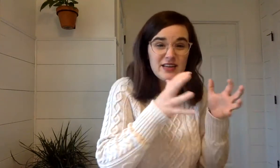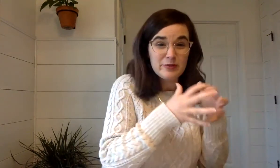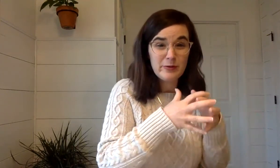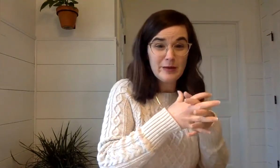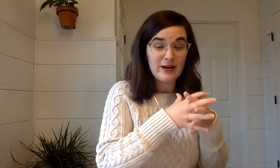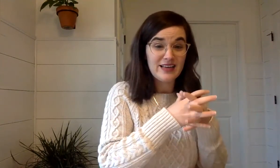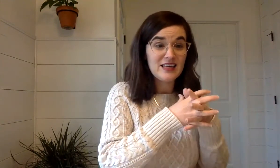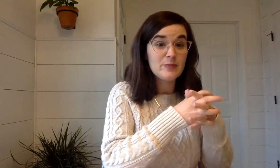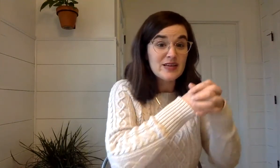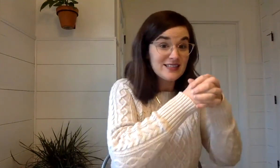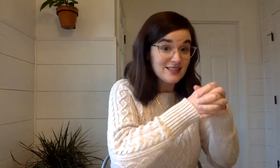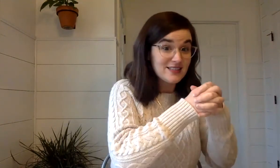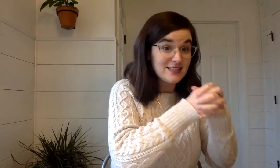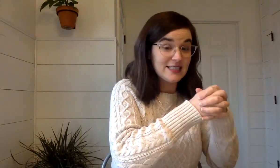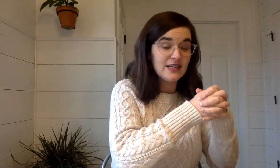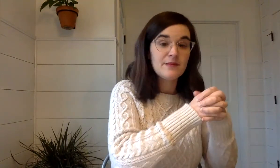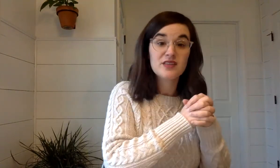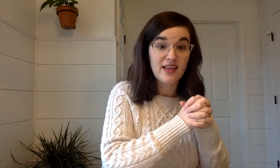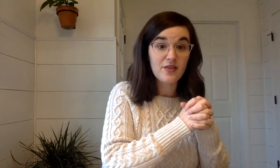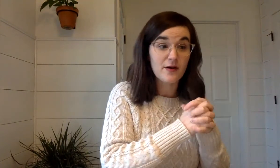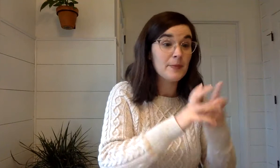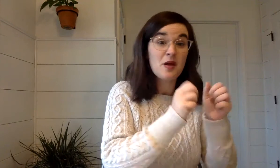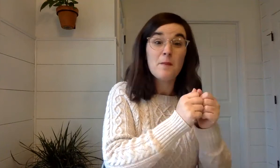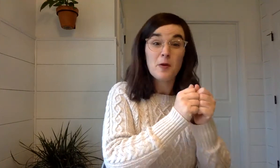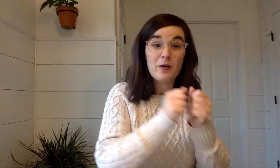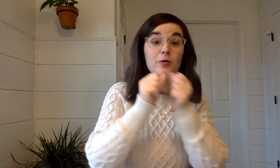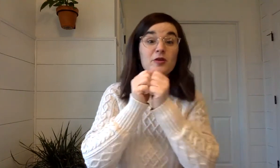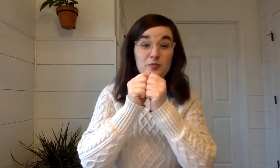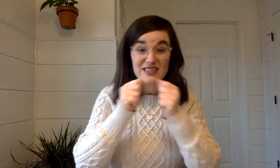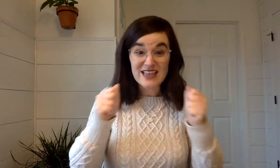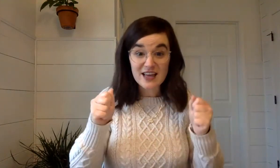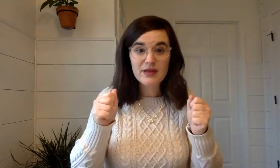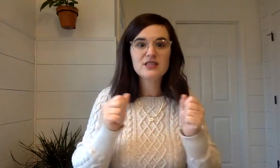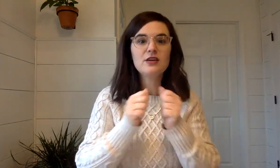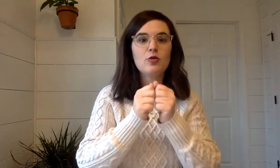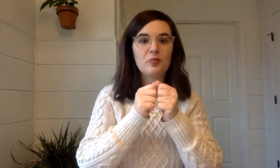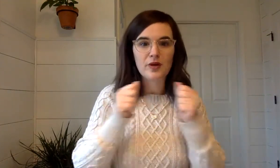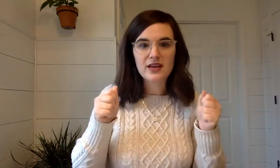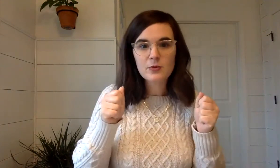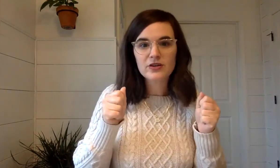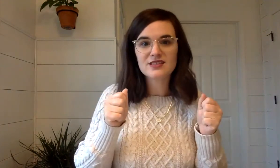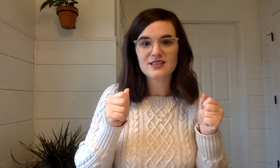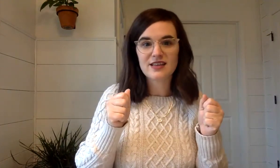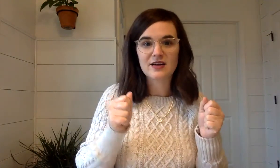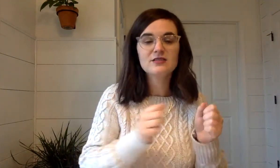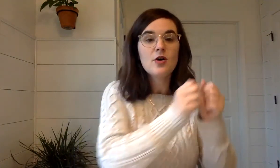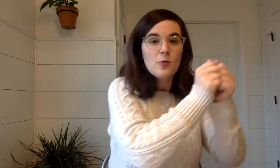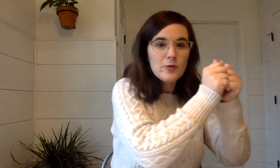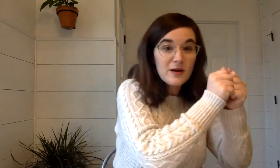times we might want to keep st together. But when we're segmenting or breaking words into sounds, we want to